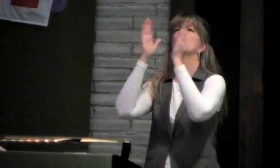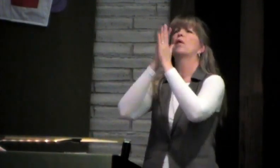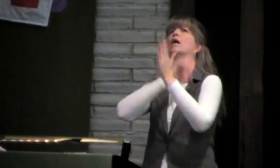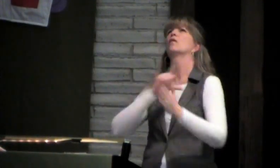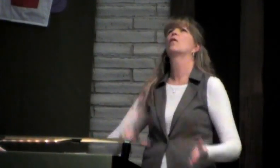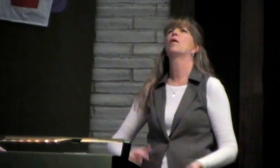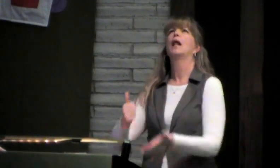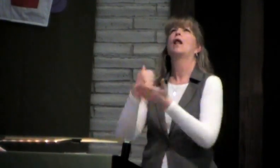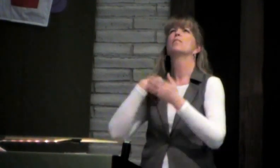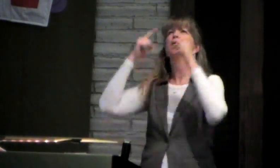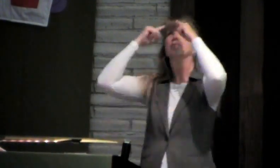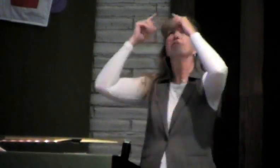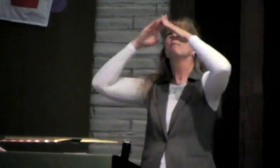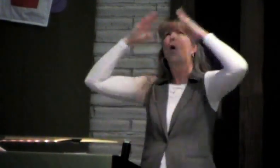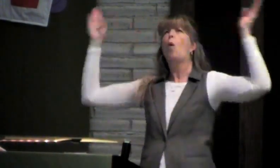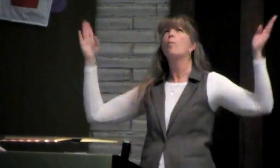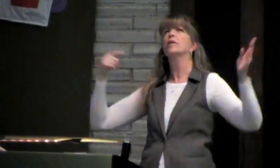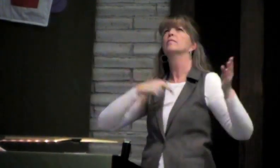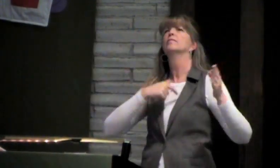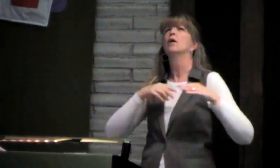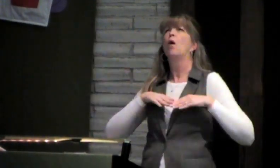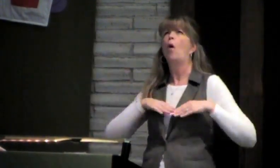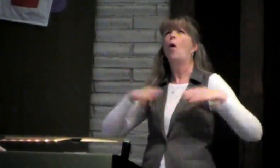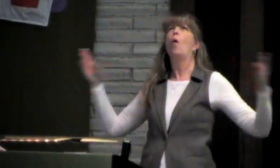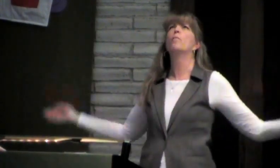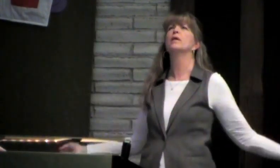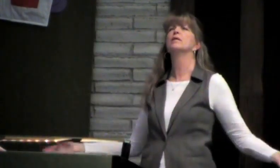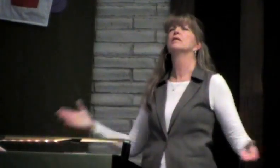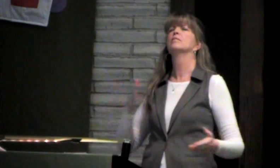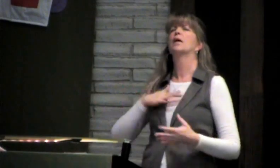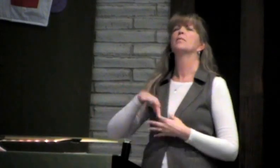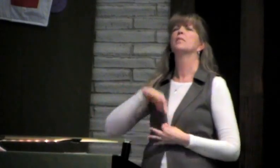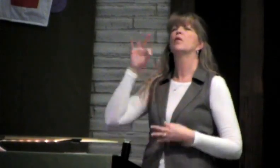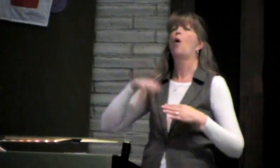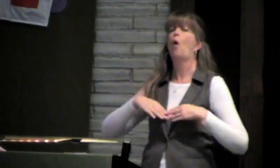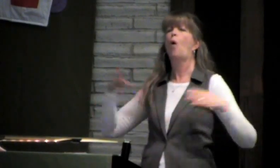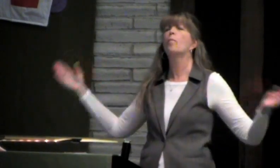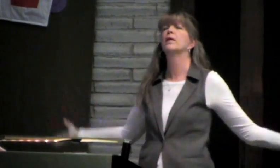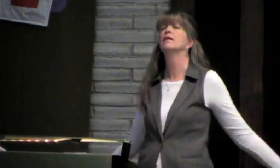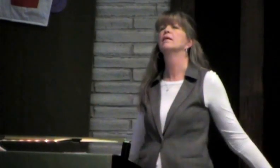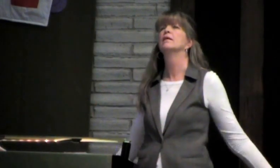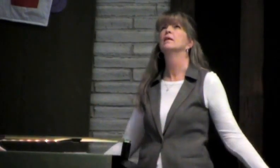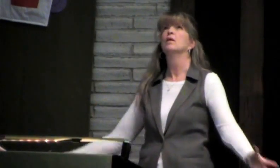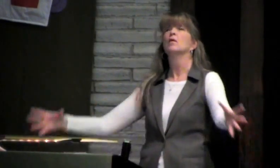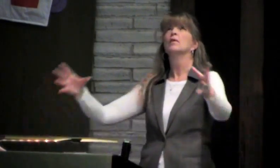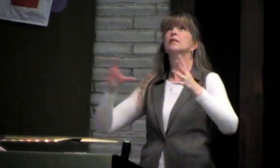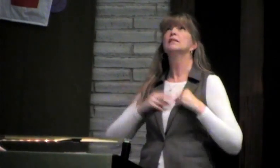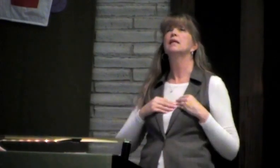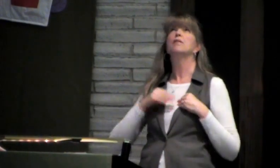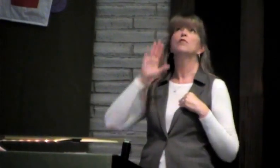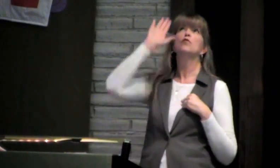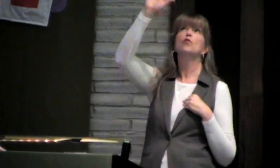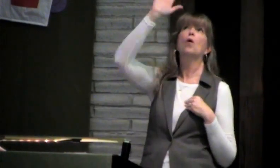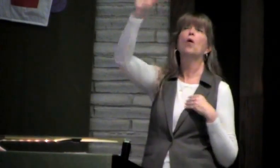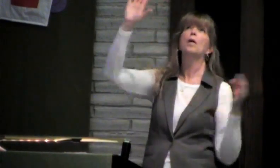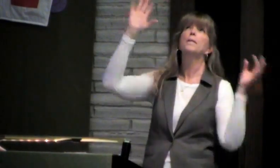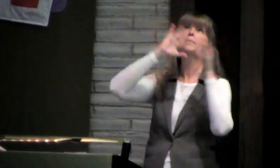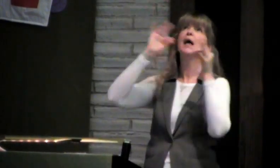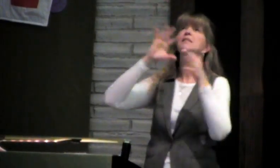why we come here. We sit and we pray to the Lord, help my mind be open, help my heart be open, help my spirit be open to receive